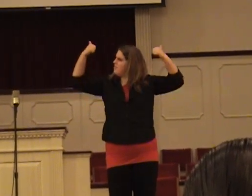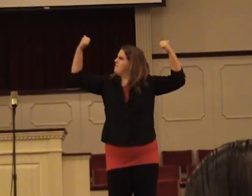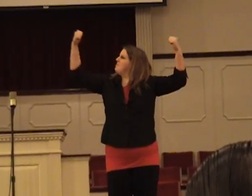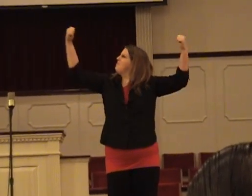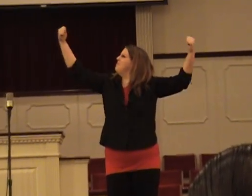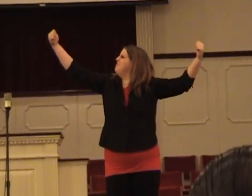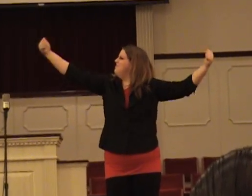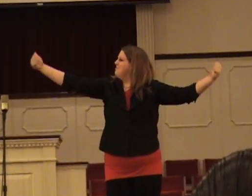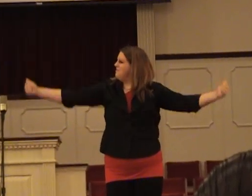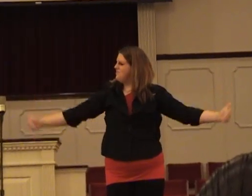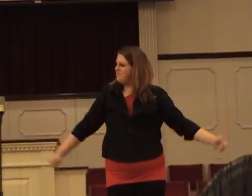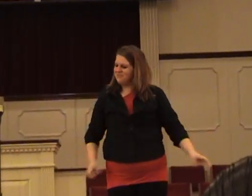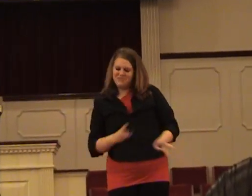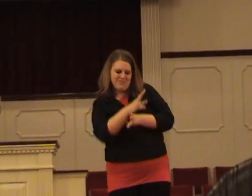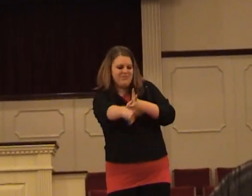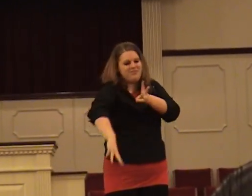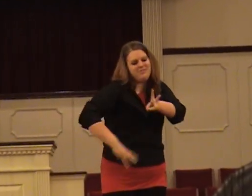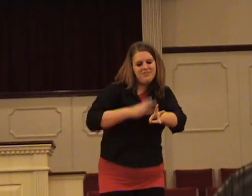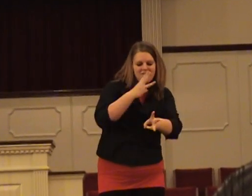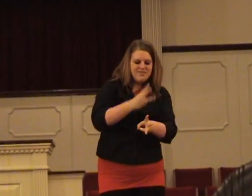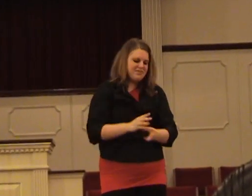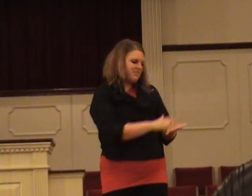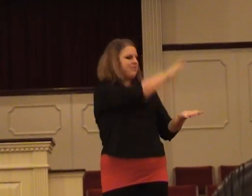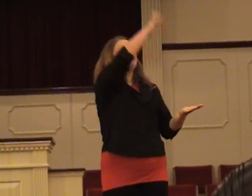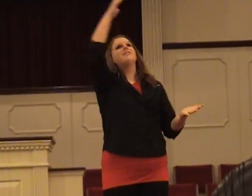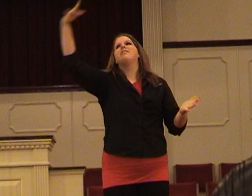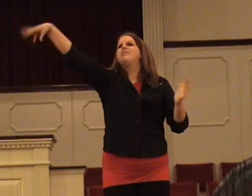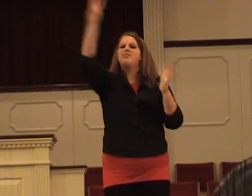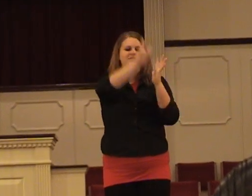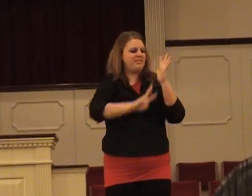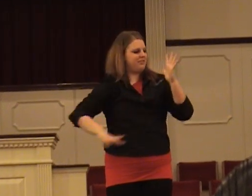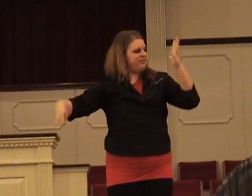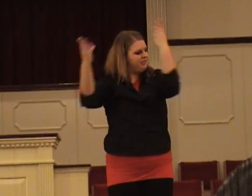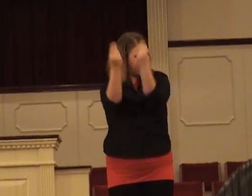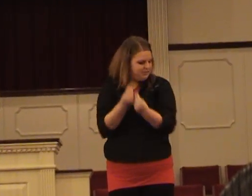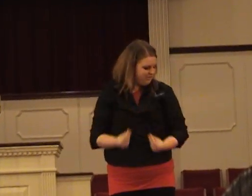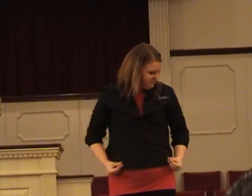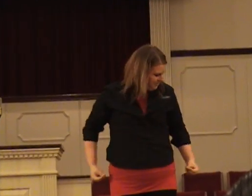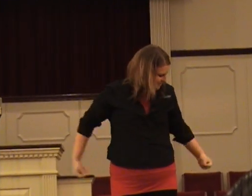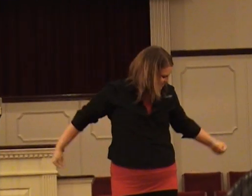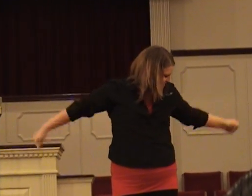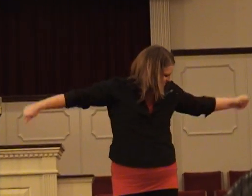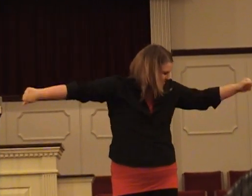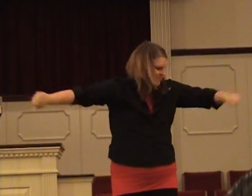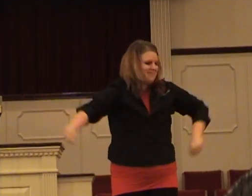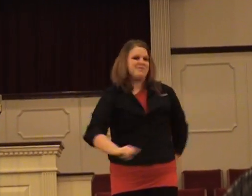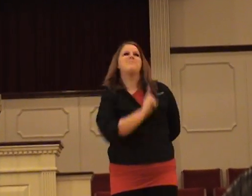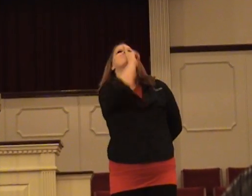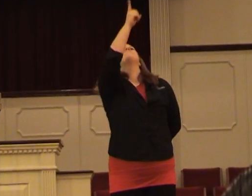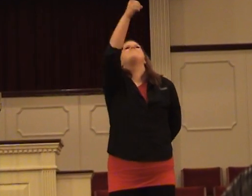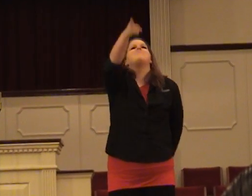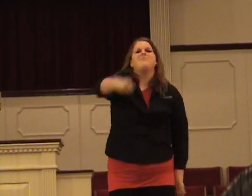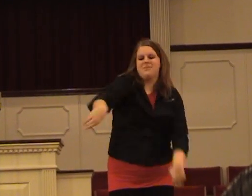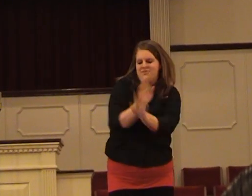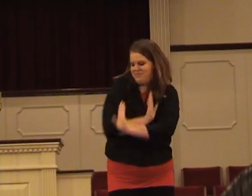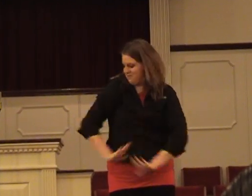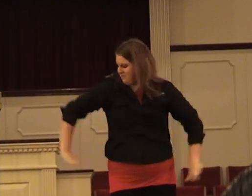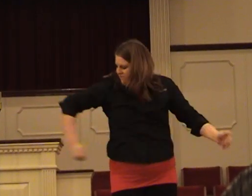And the world in its glory will fade But it's true it will not